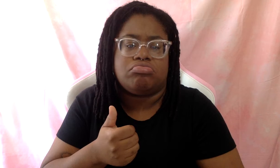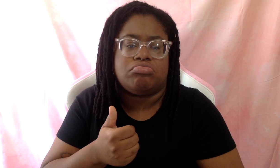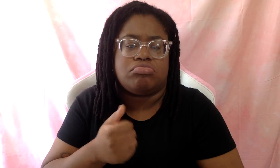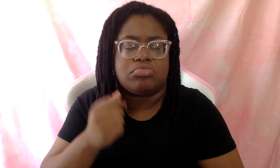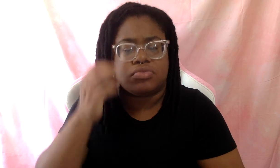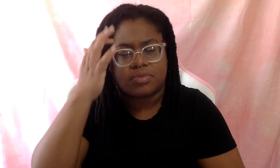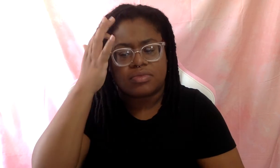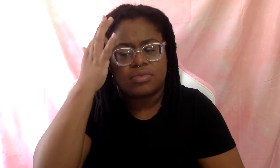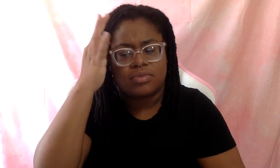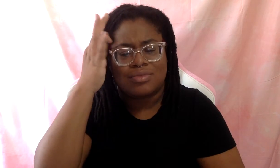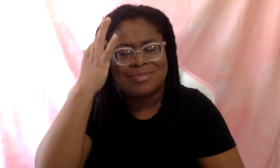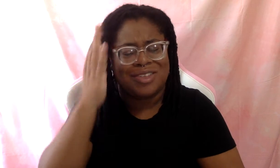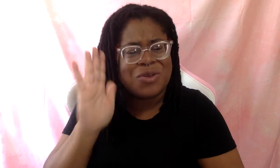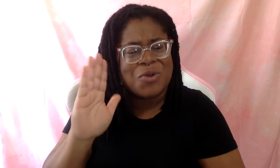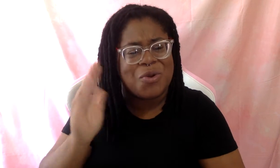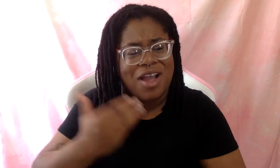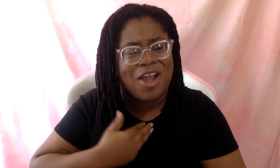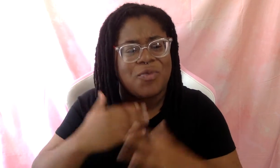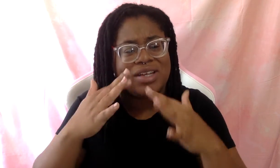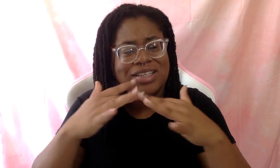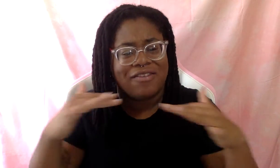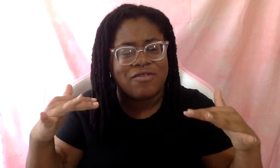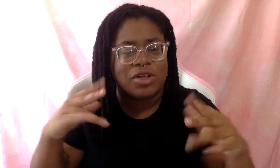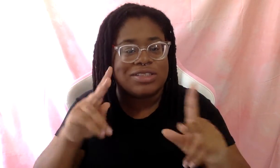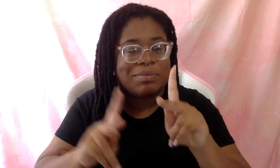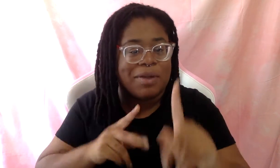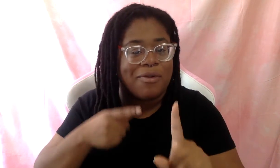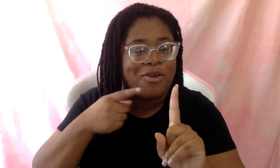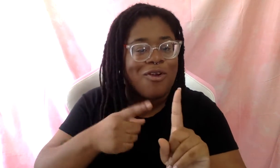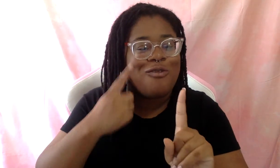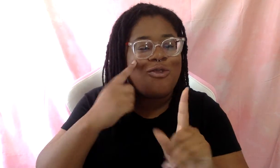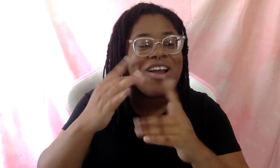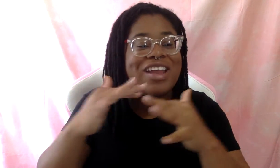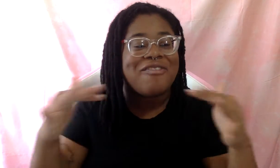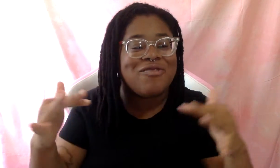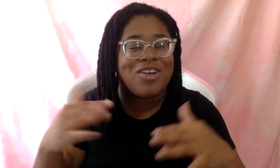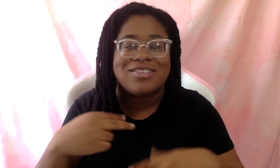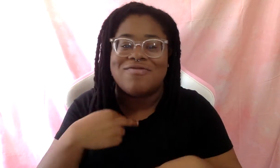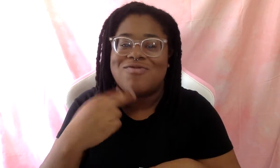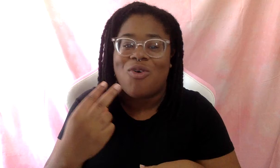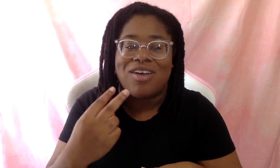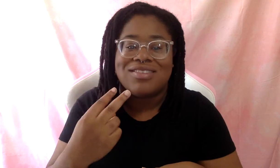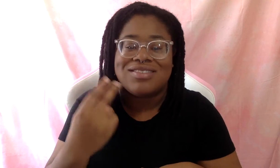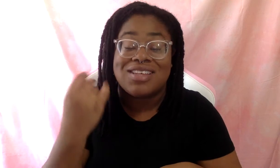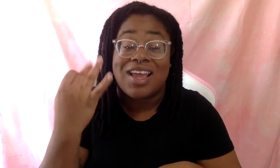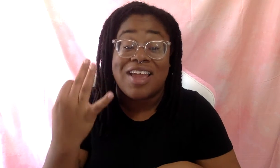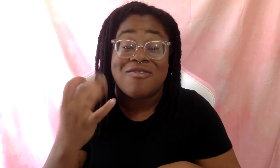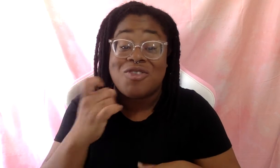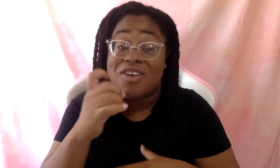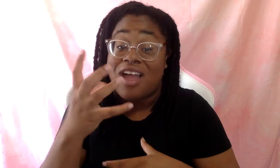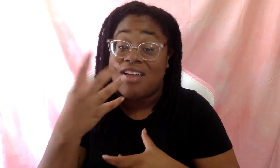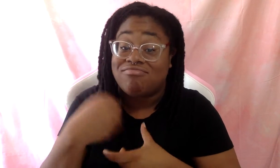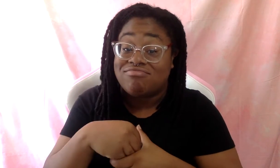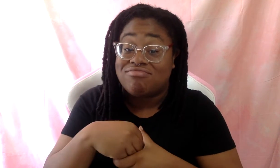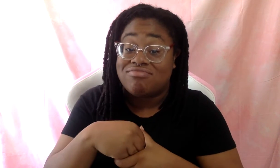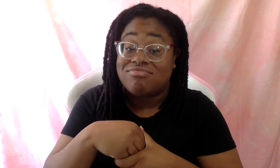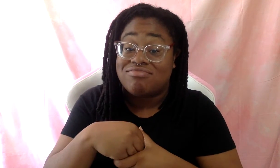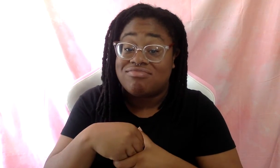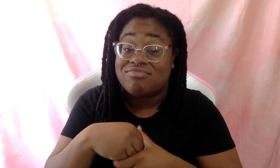you're hiring diverse people so that you have a diverse voice. And if you're not engaging those diverse voices, then you're